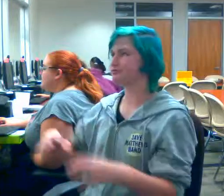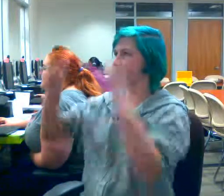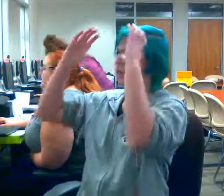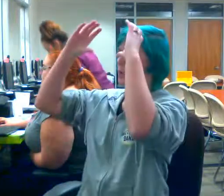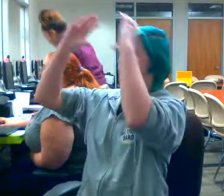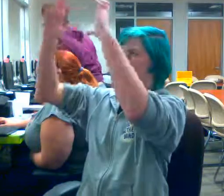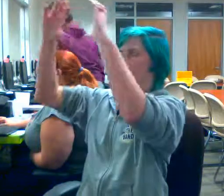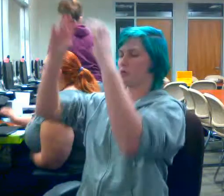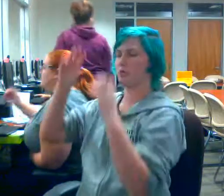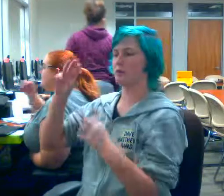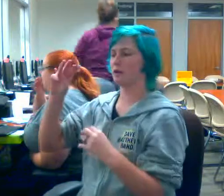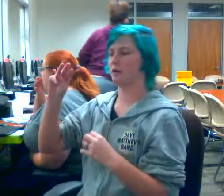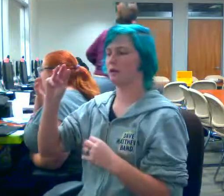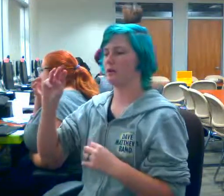don't